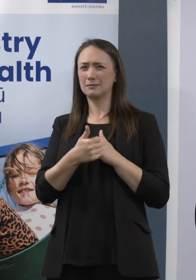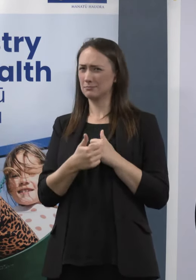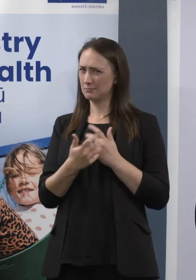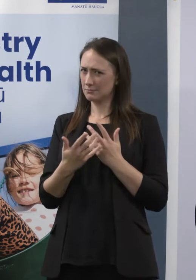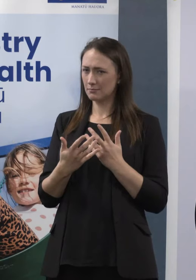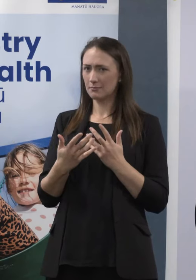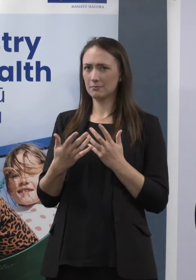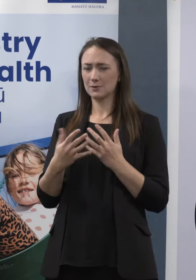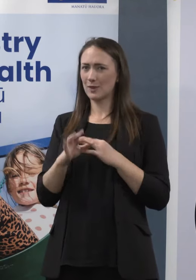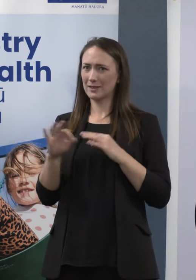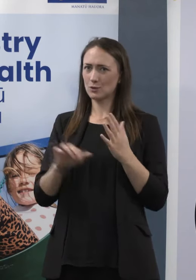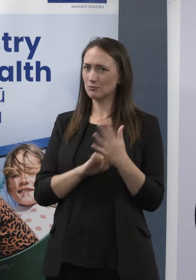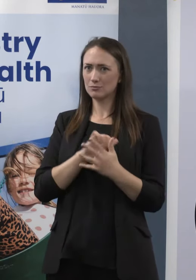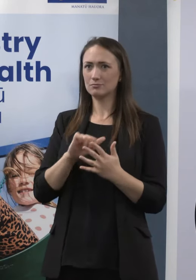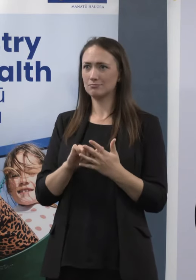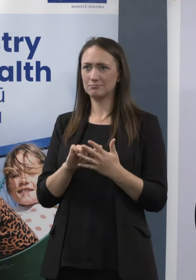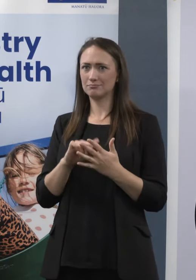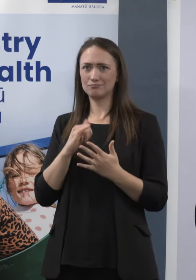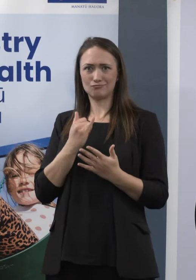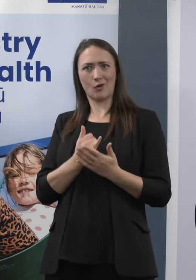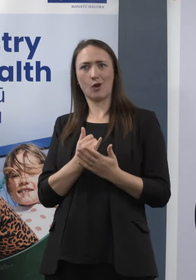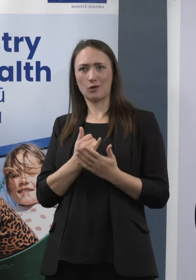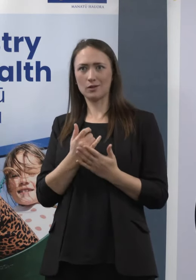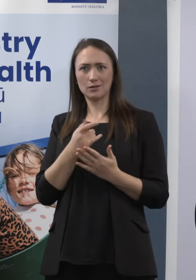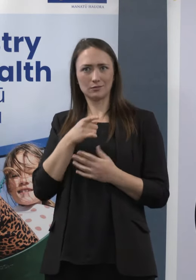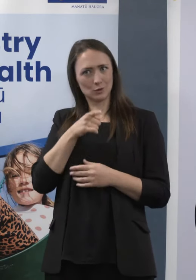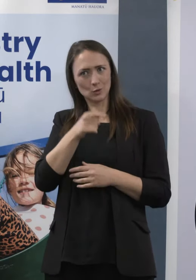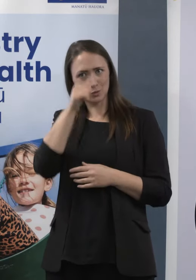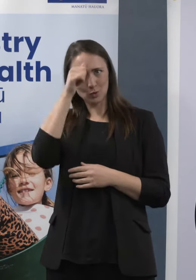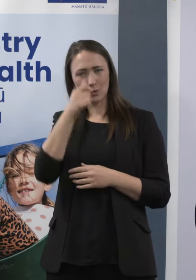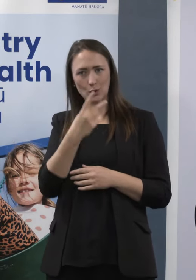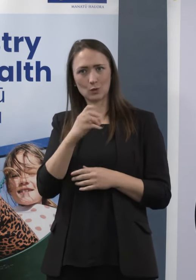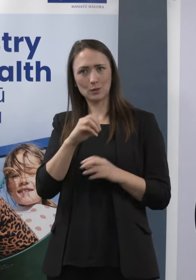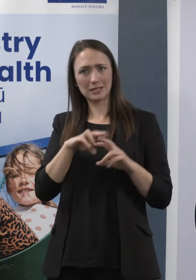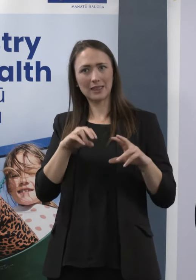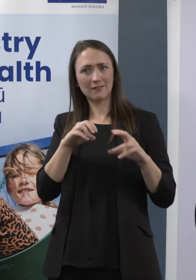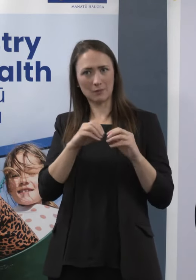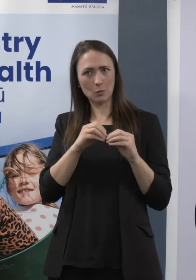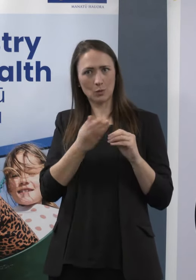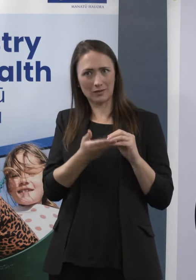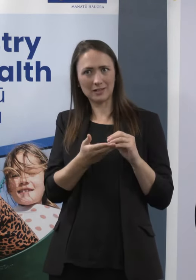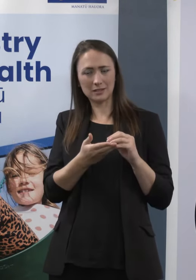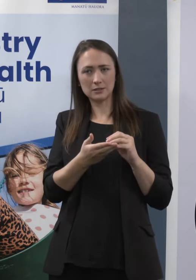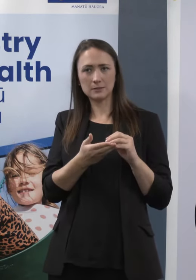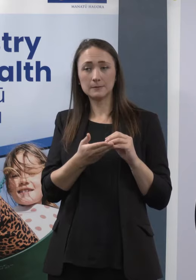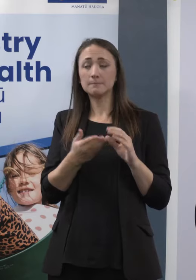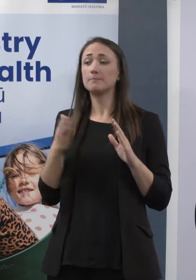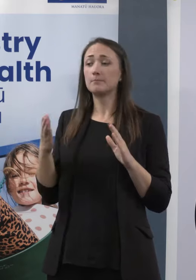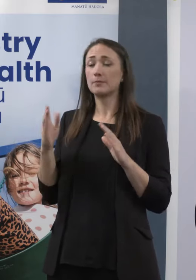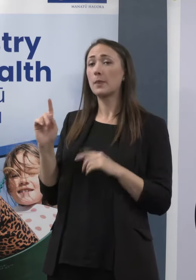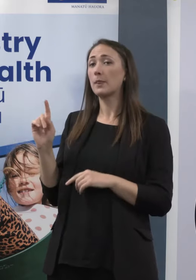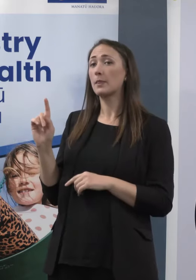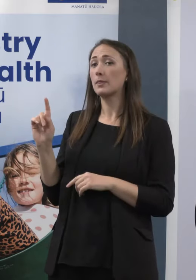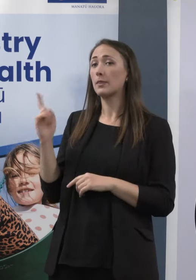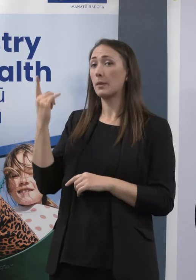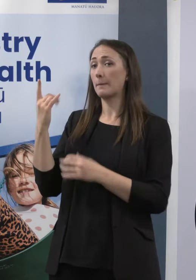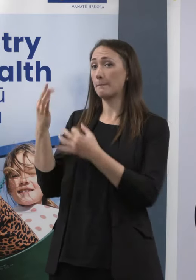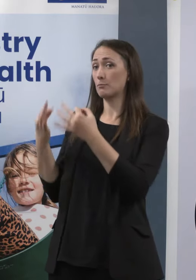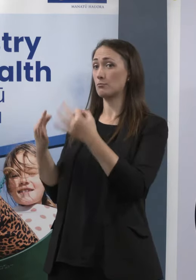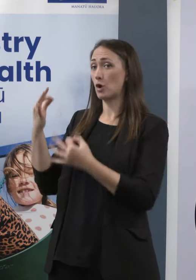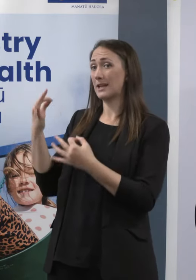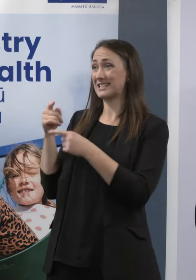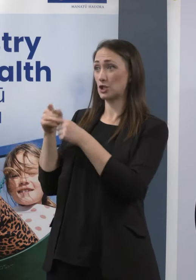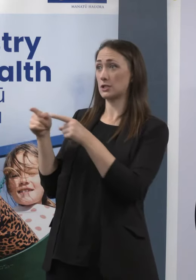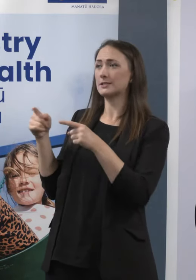Well, we were, and the politicians on Feb 25, were making statements based on the information